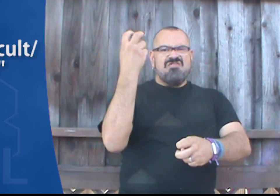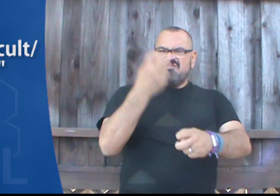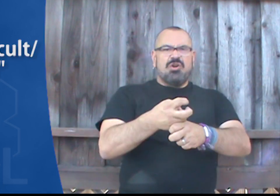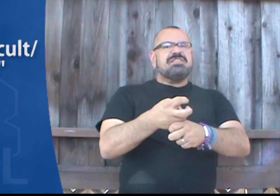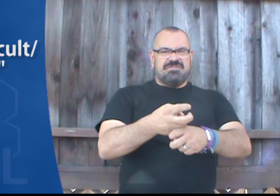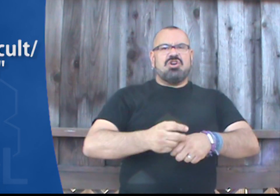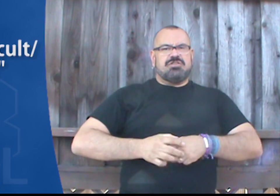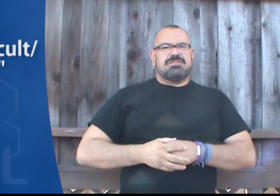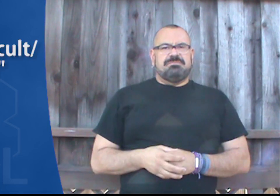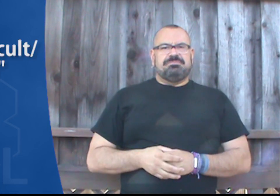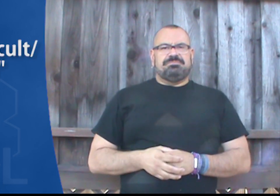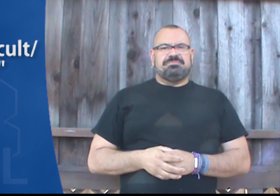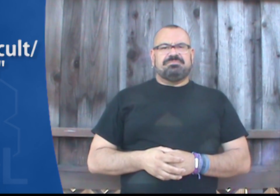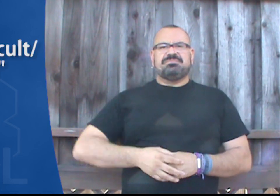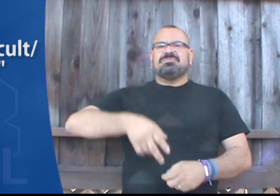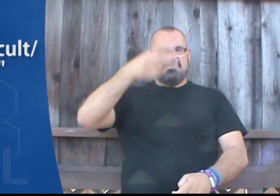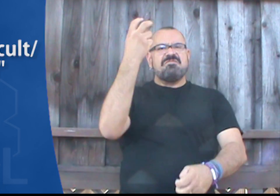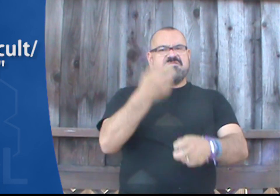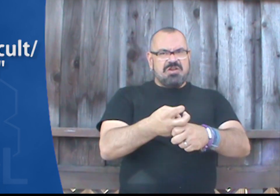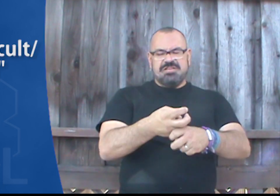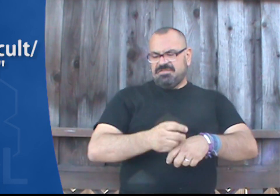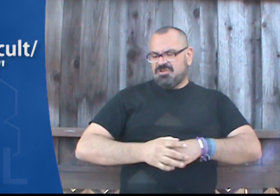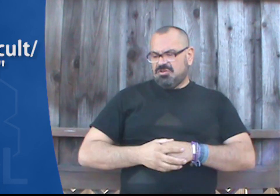Very difficult. Very difficult.